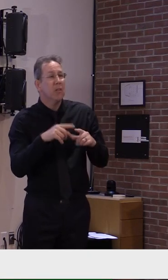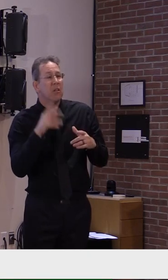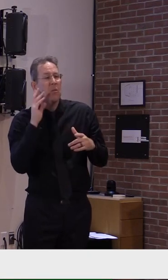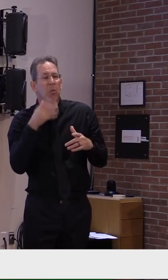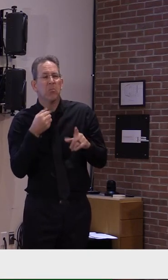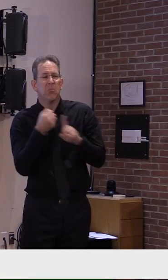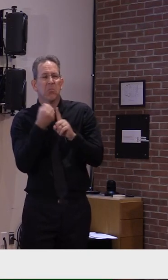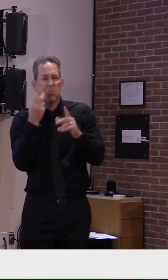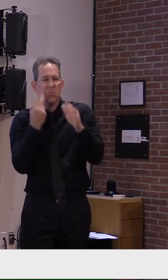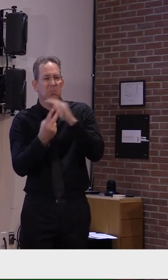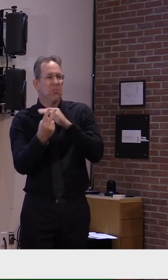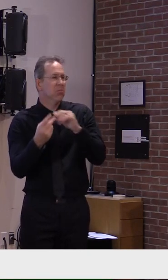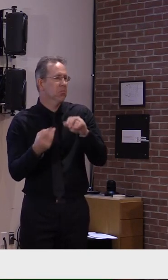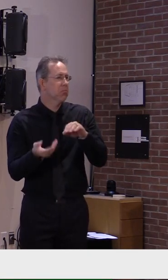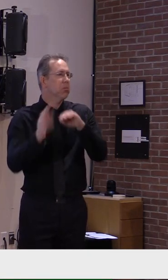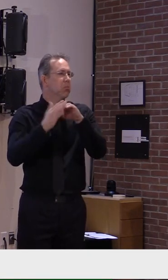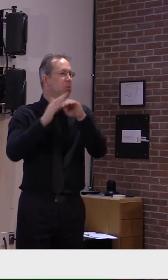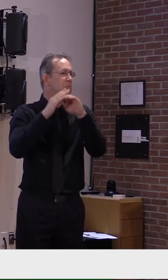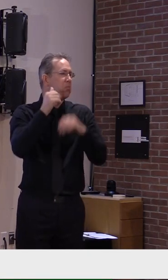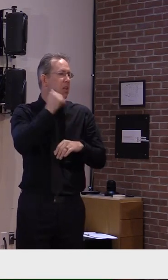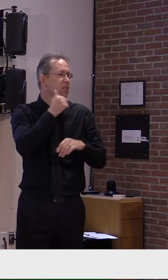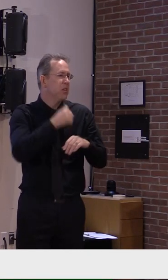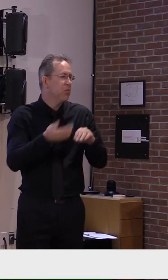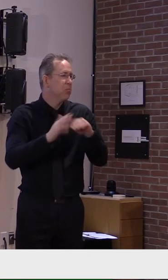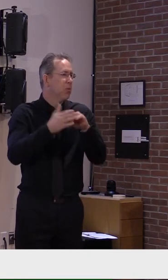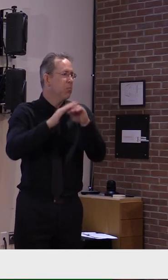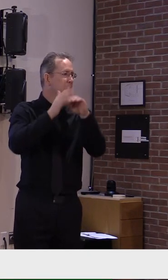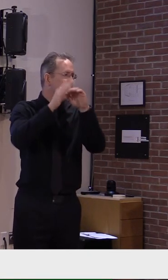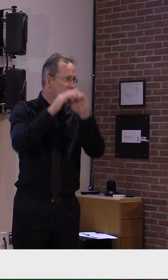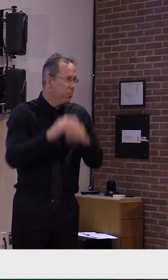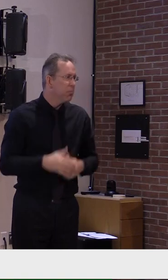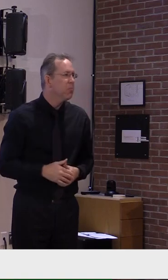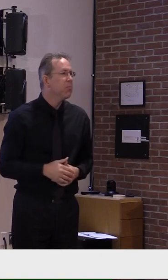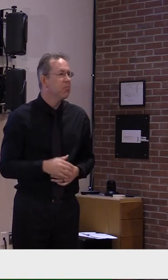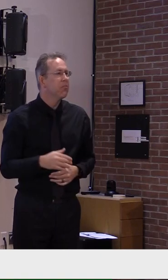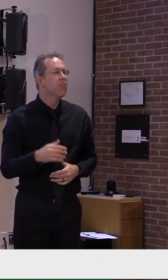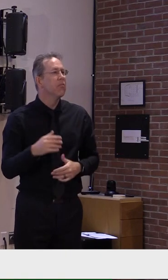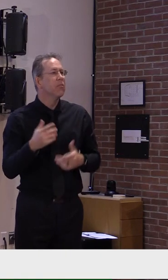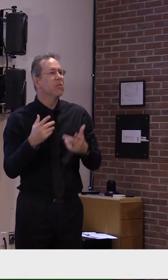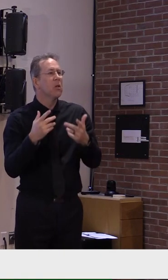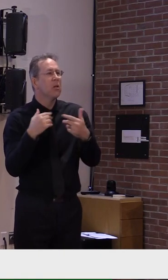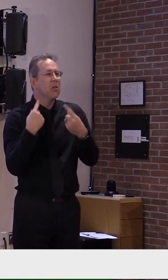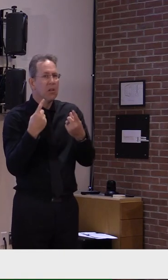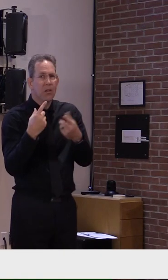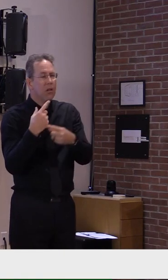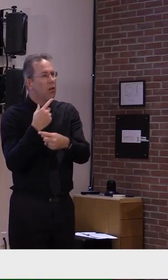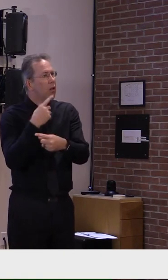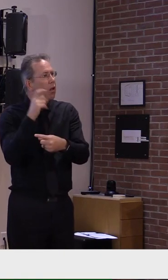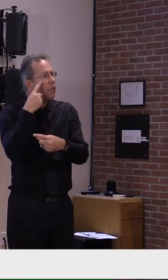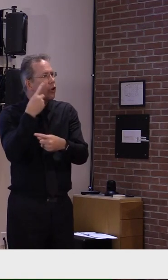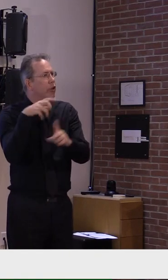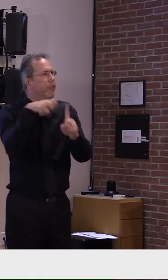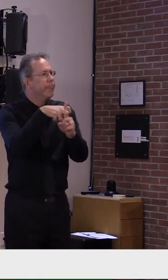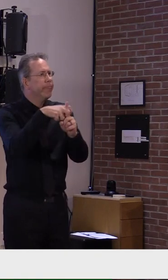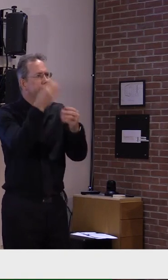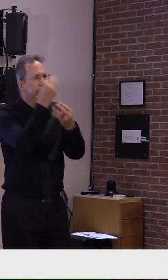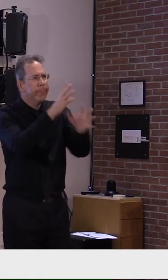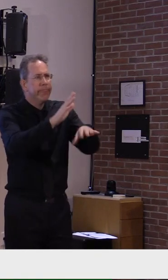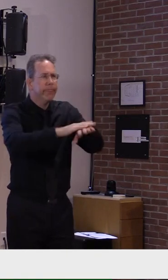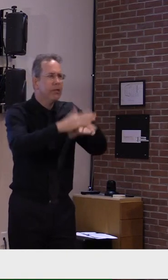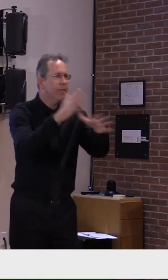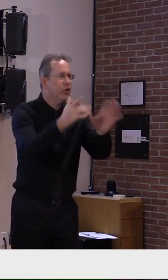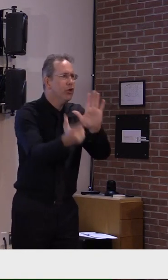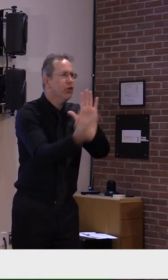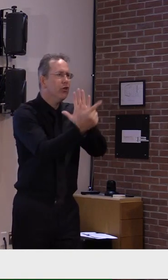start to see cases slow down and start to decrease because of the intervention measures that were put into place on Friday. So again, something